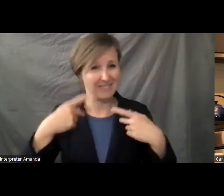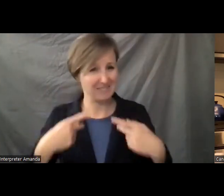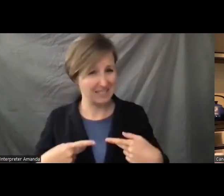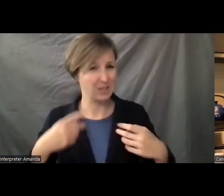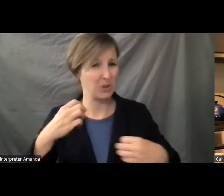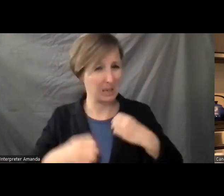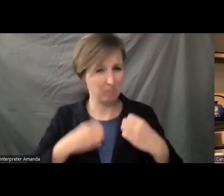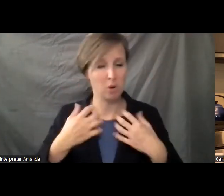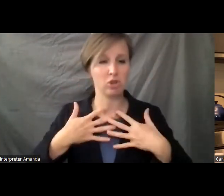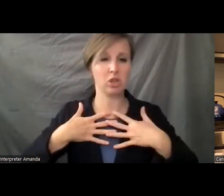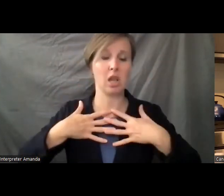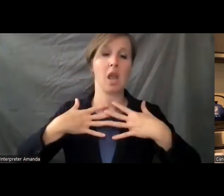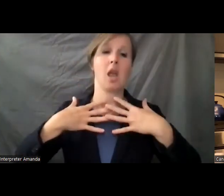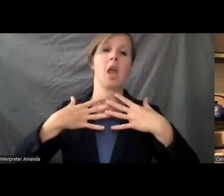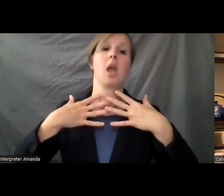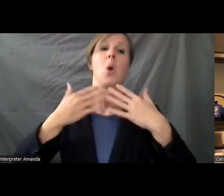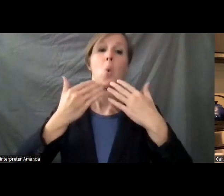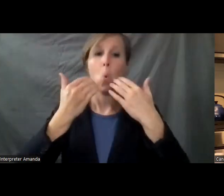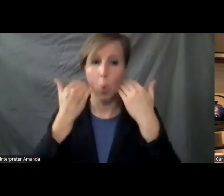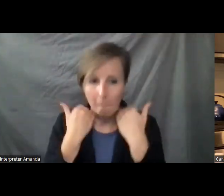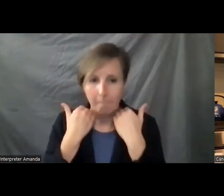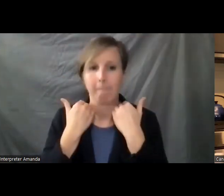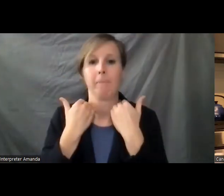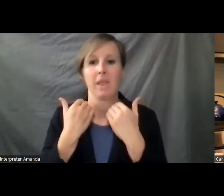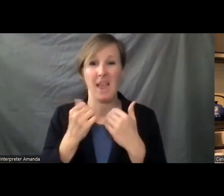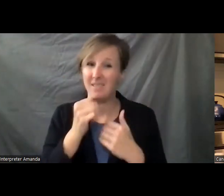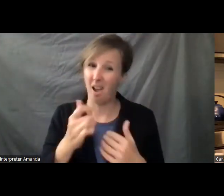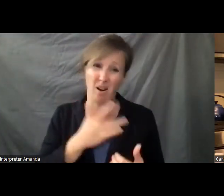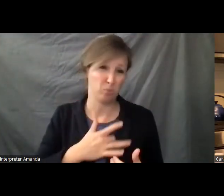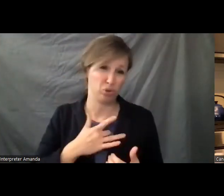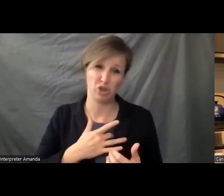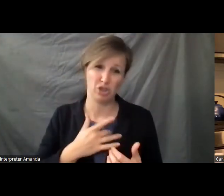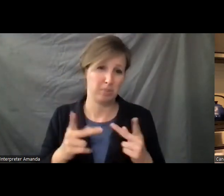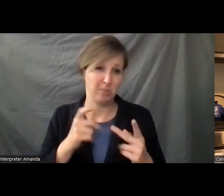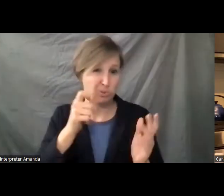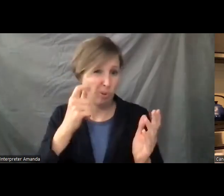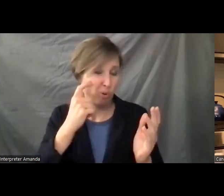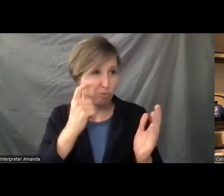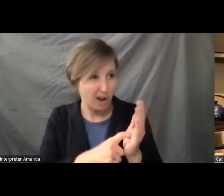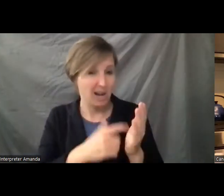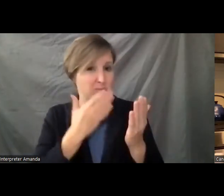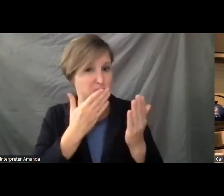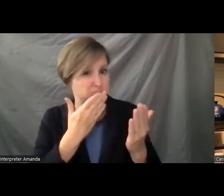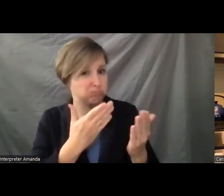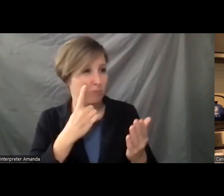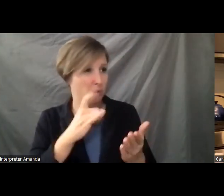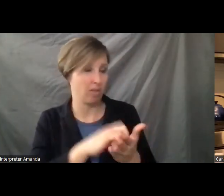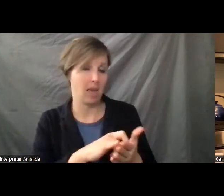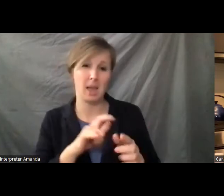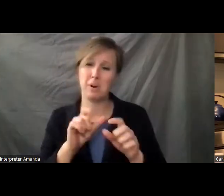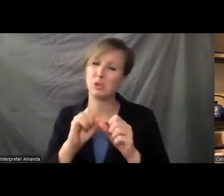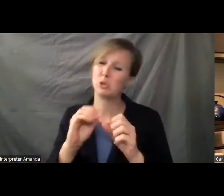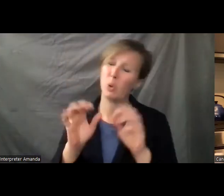emotionally draining jobs, and very unappreciated jobs, but so important and so crucial to this community.